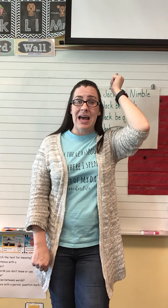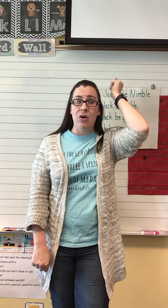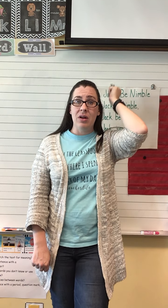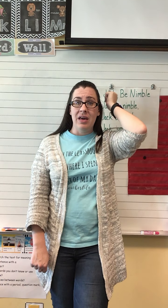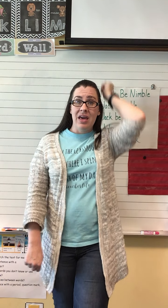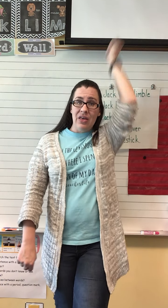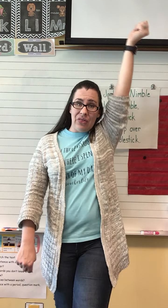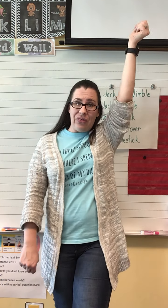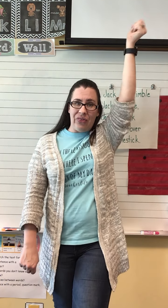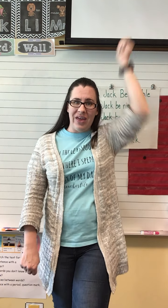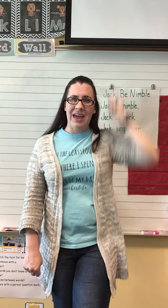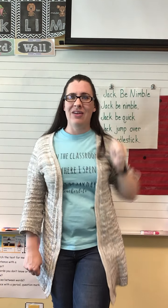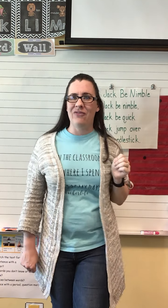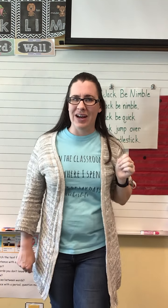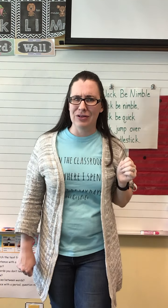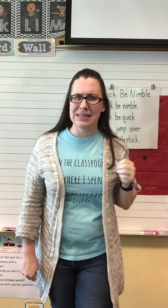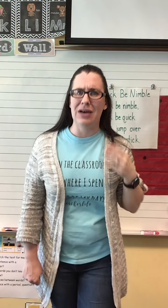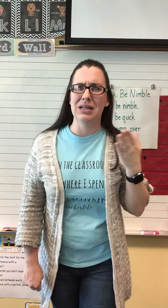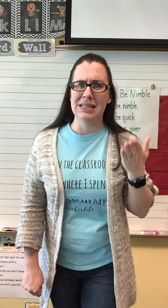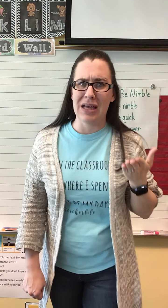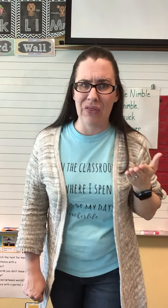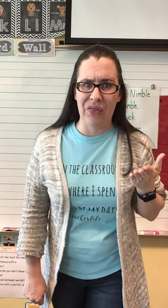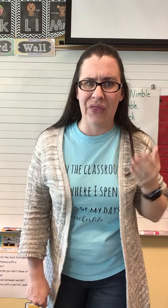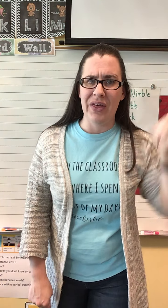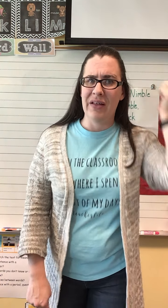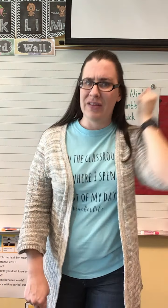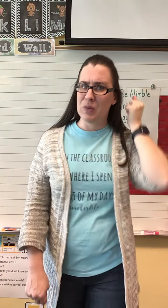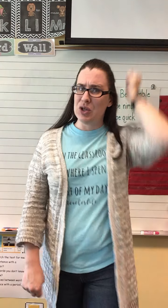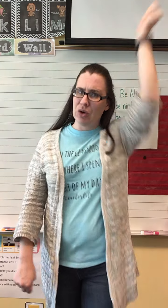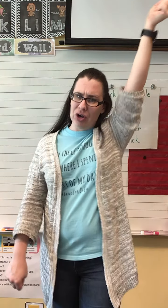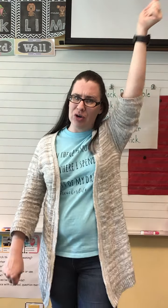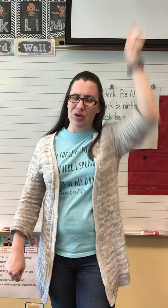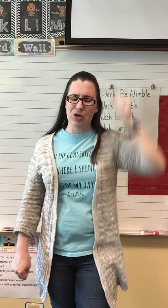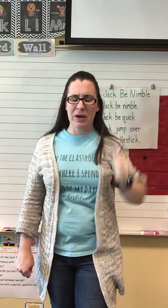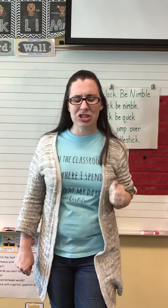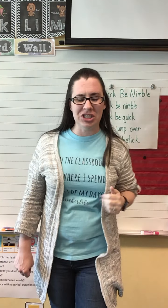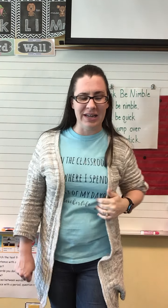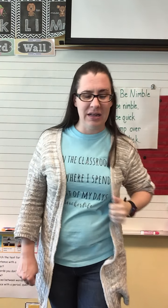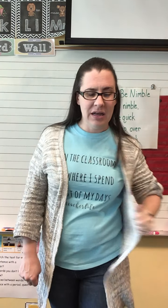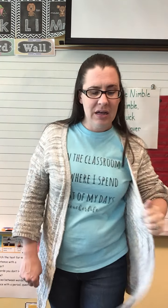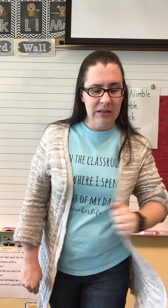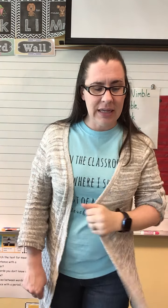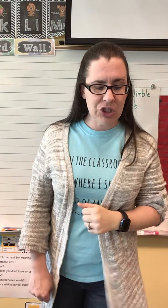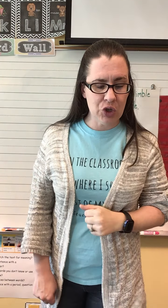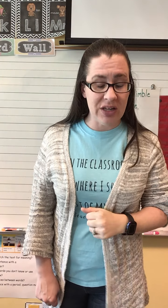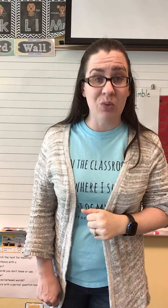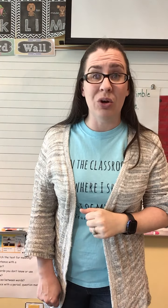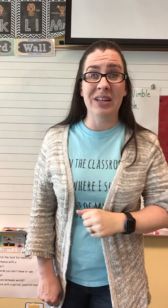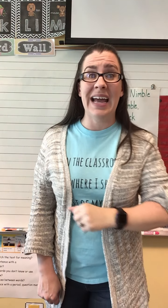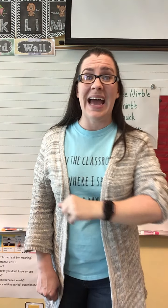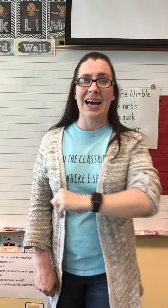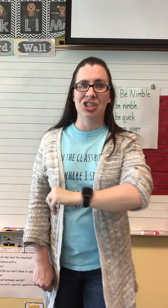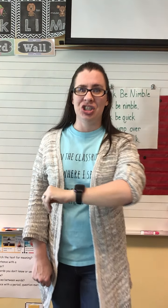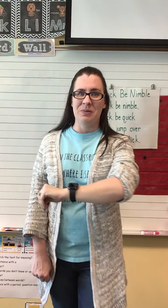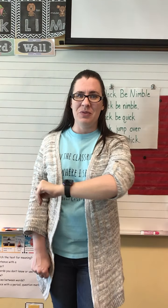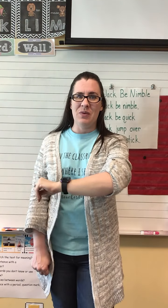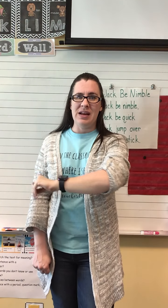out. Th. And the final sound is th. It's what you heard when you punched it. Let's try the word cash. Ready?